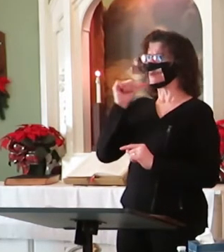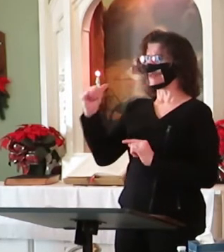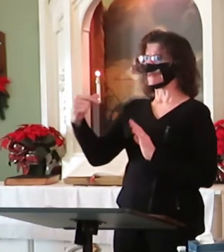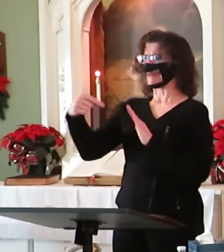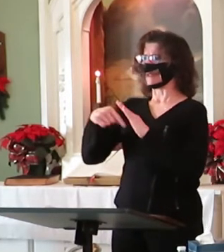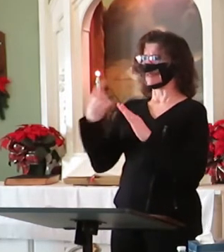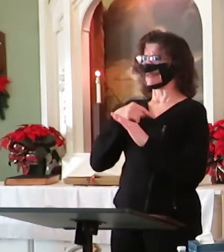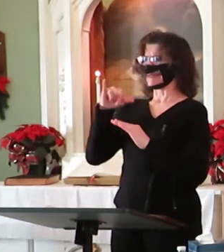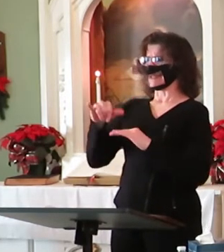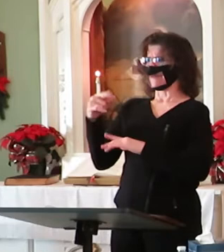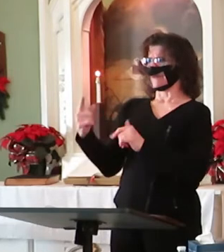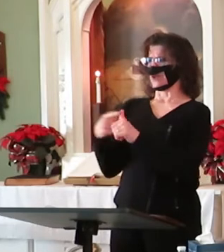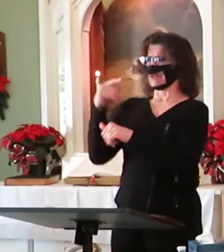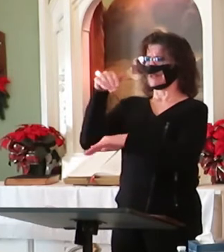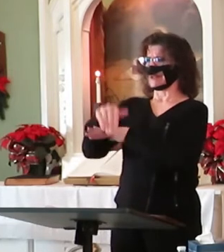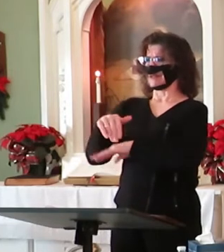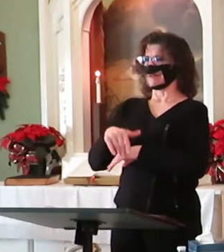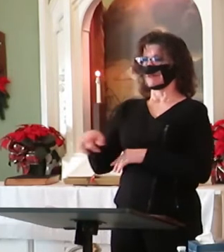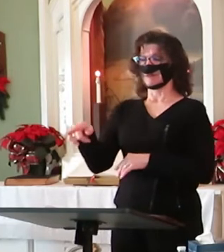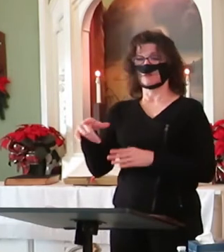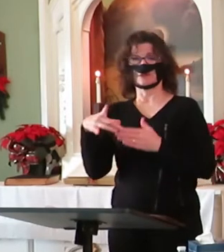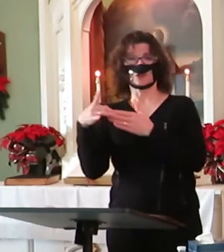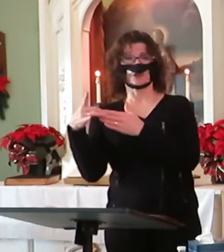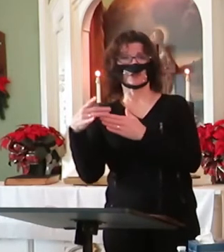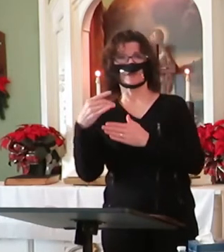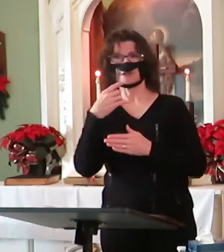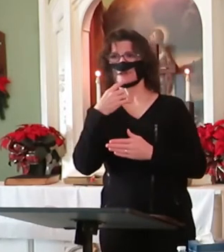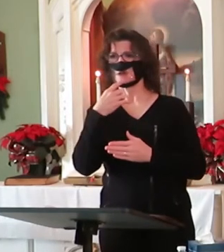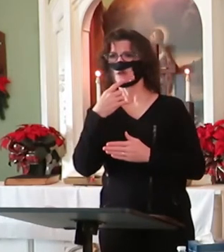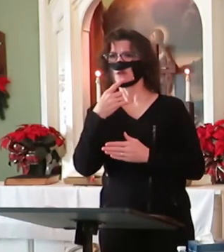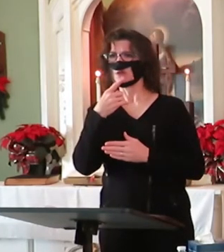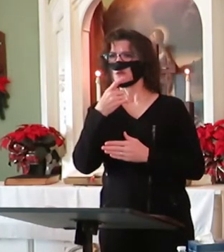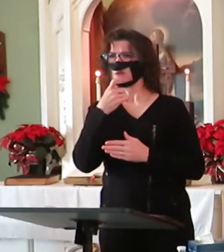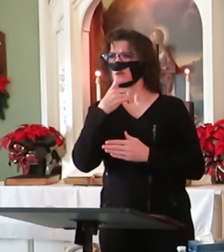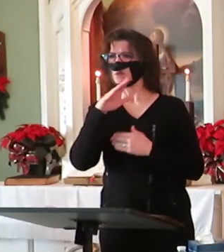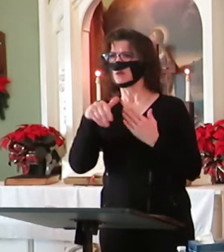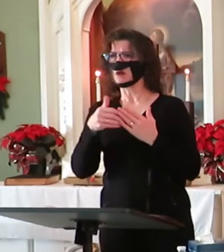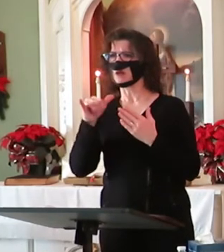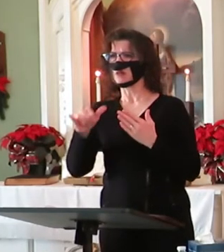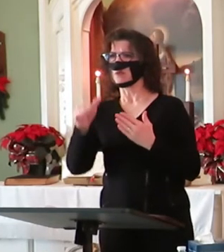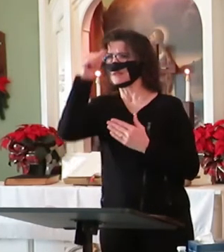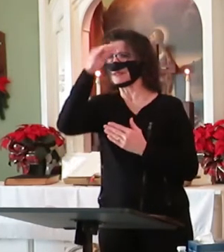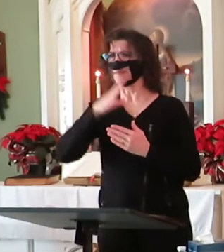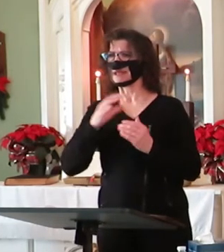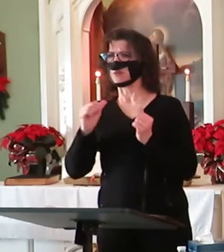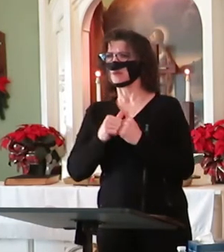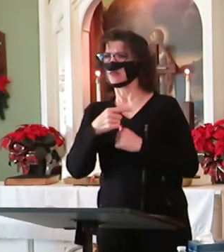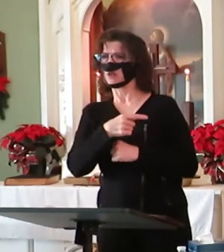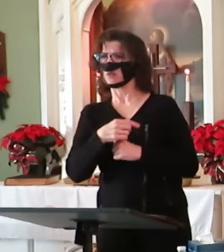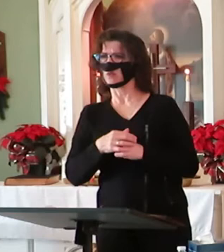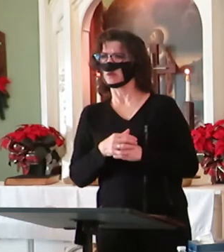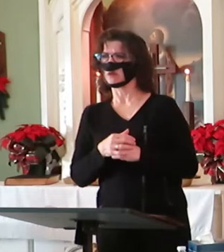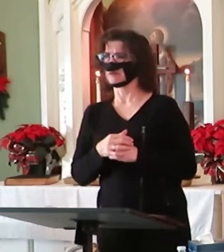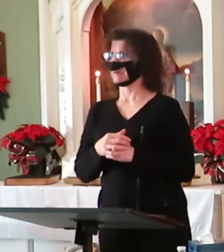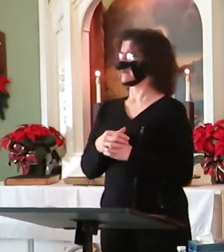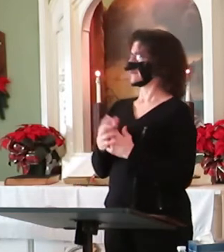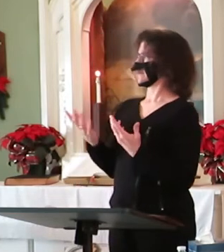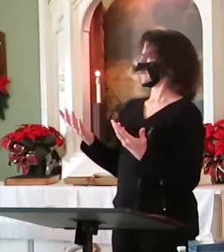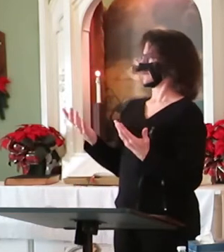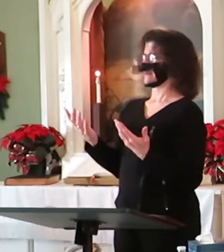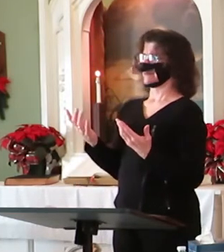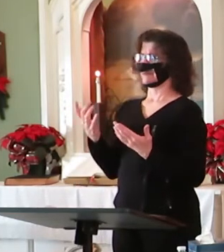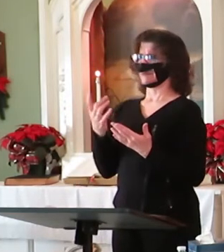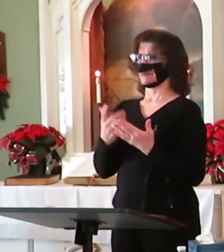The chief replied in surprise, Who were all those men there with you? An equally surprised